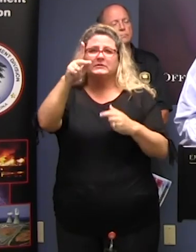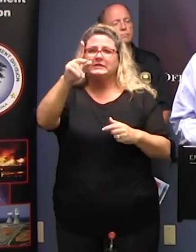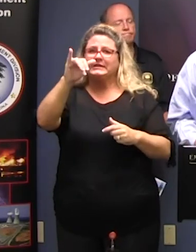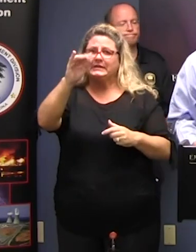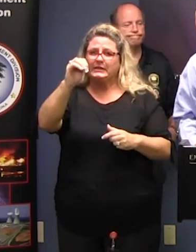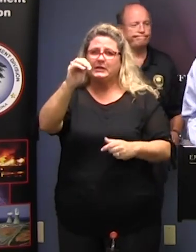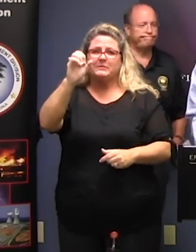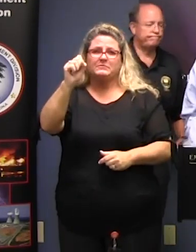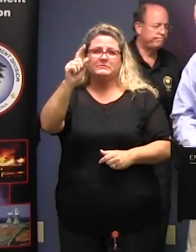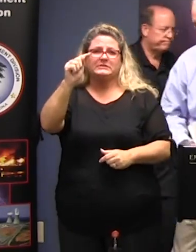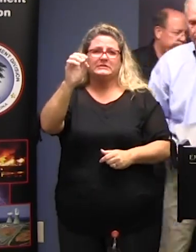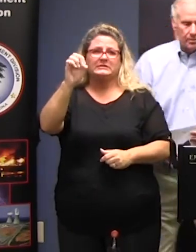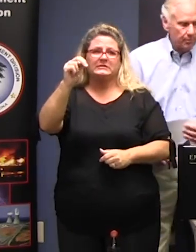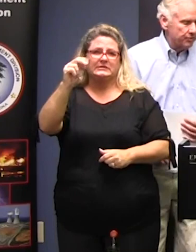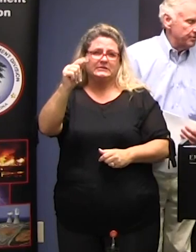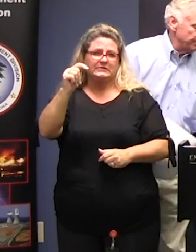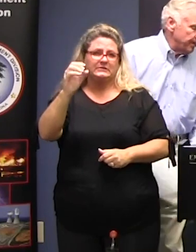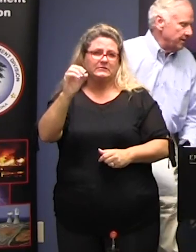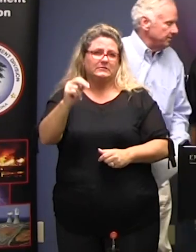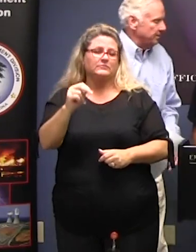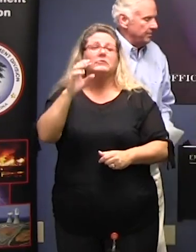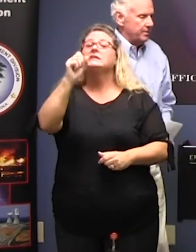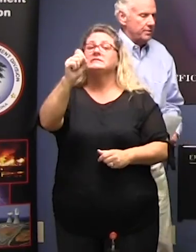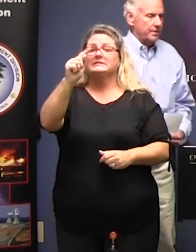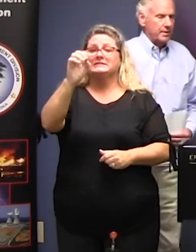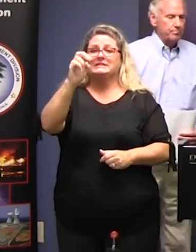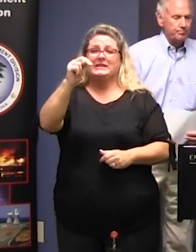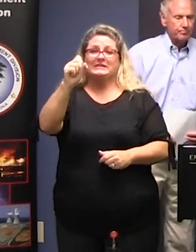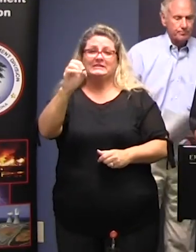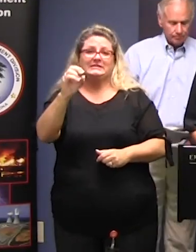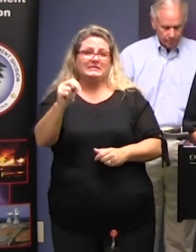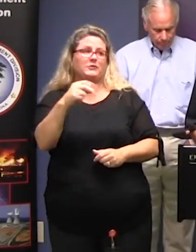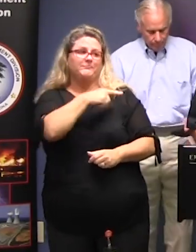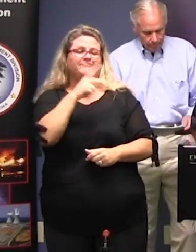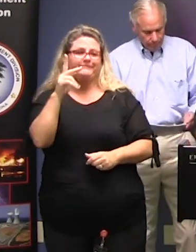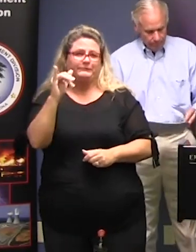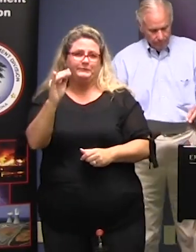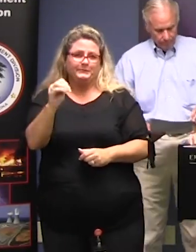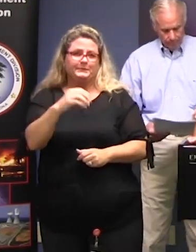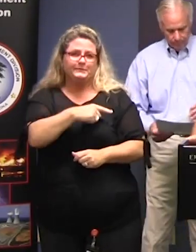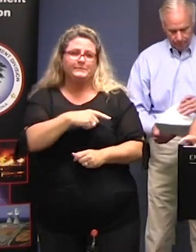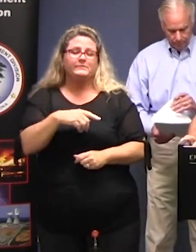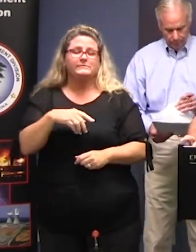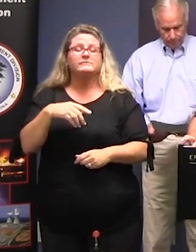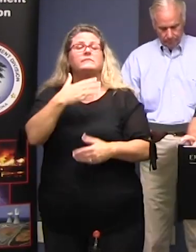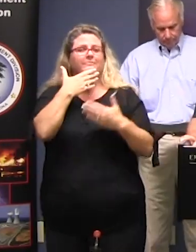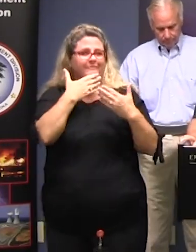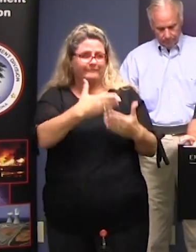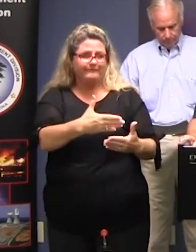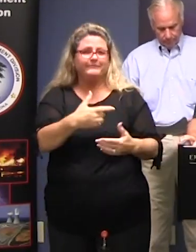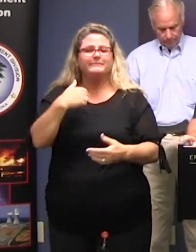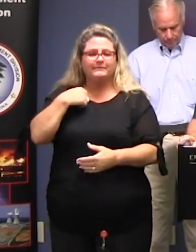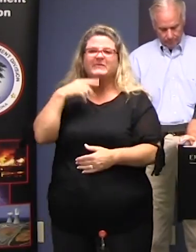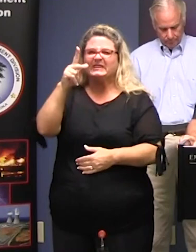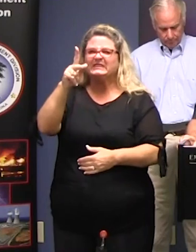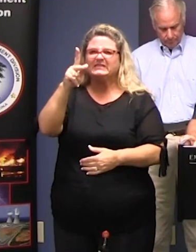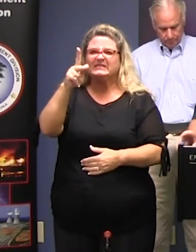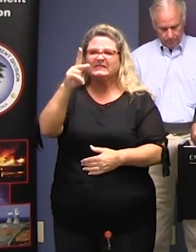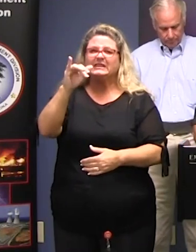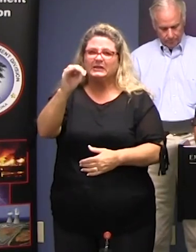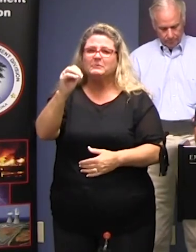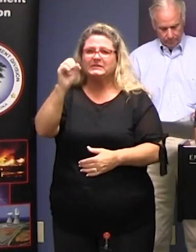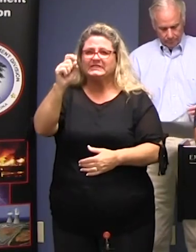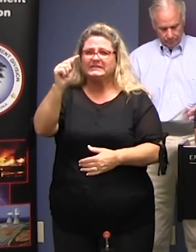Kim Stinson emergency management division Kim thank you sir as the governor said Kim Stinson from the state emergency management